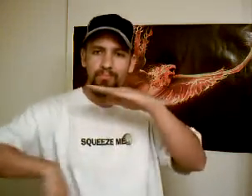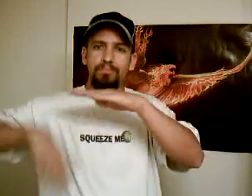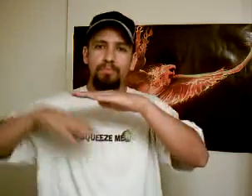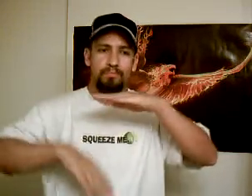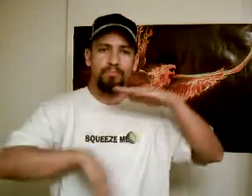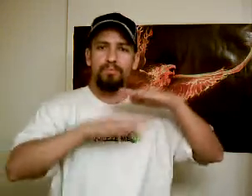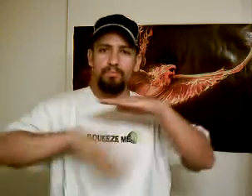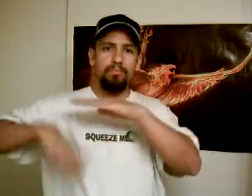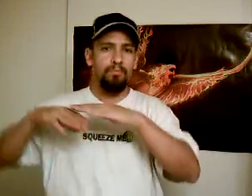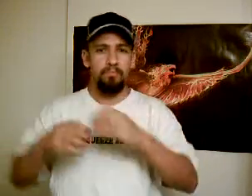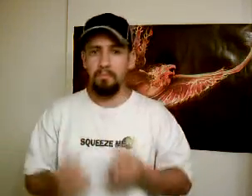five...